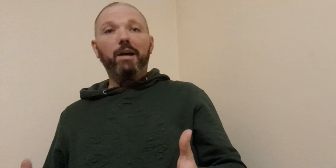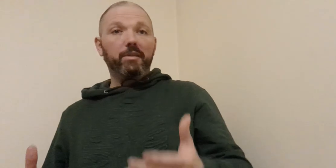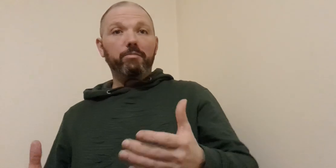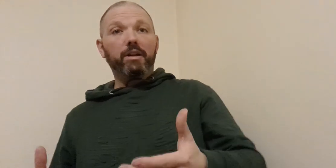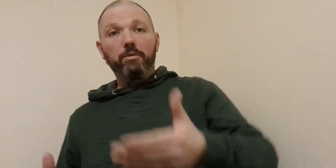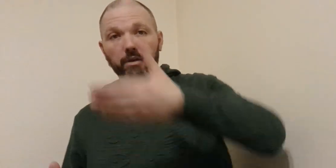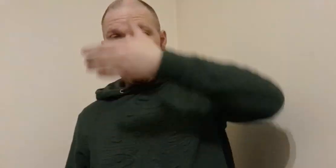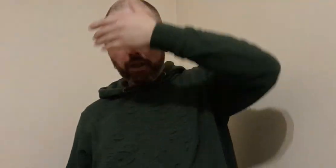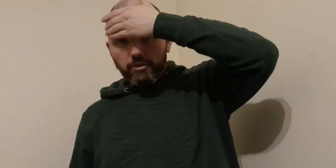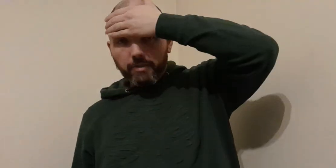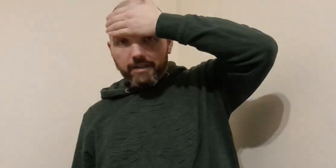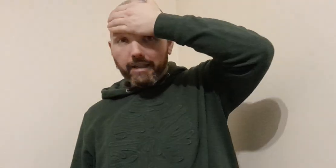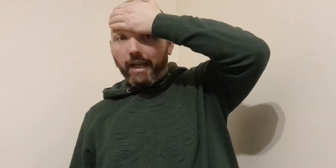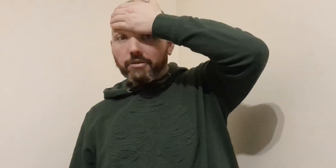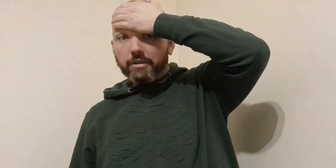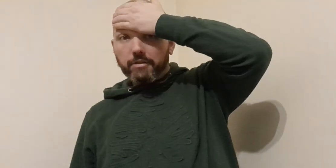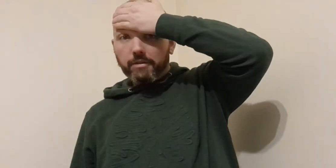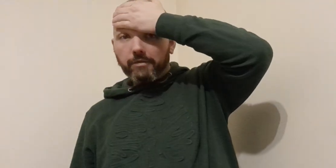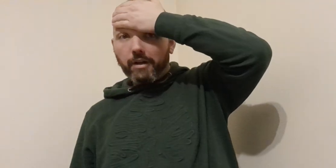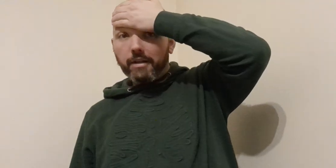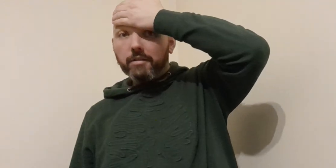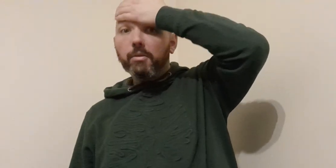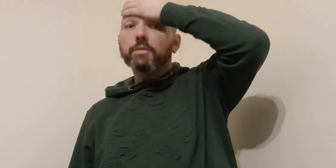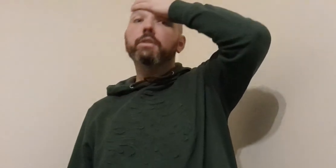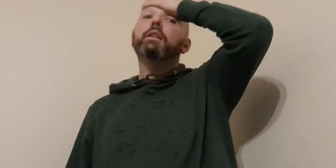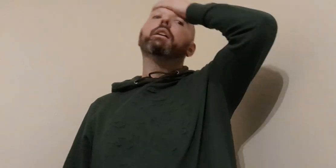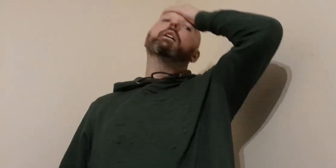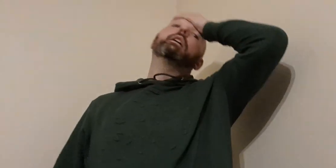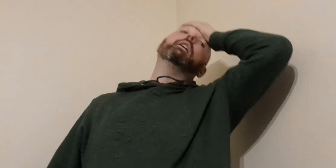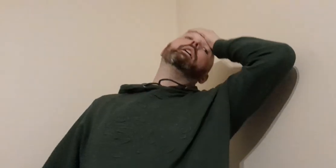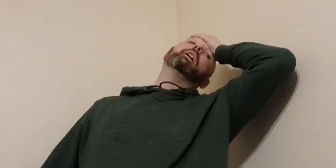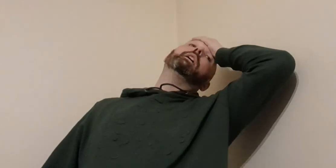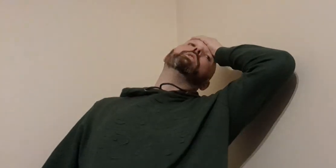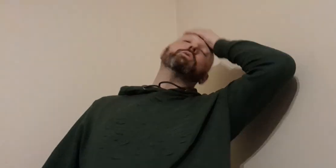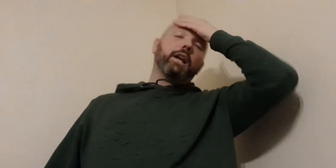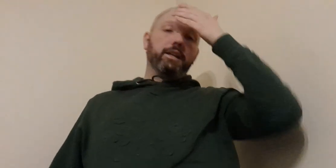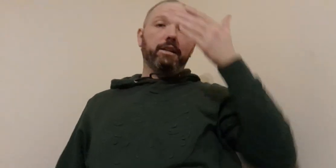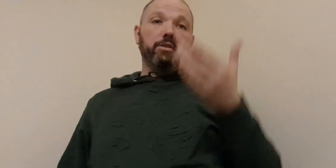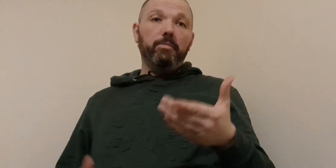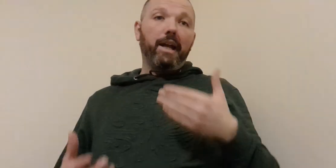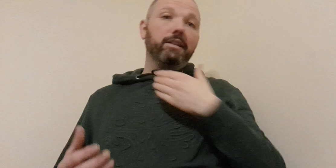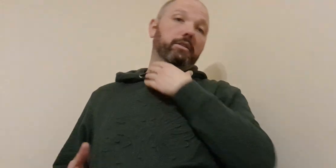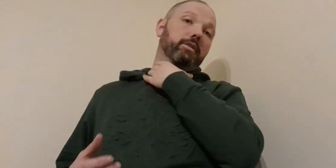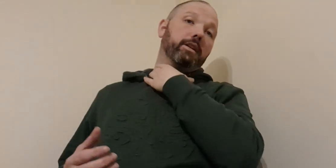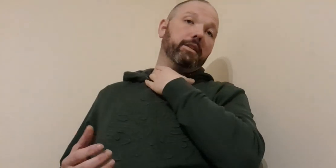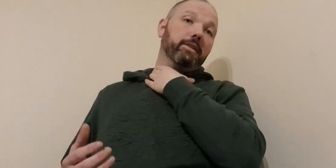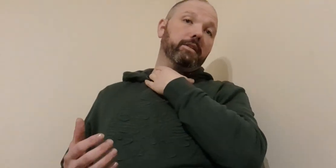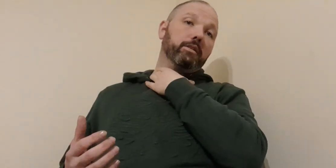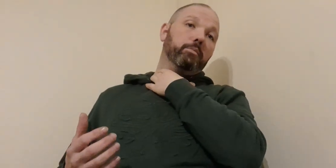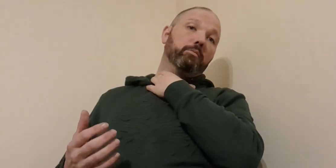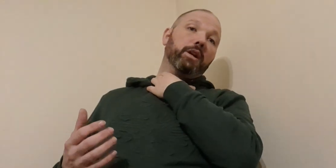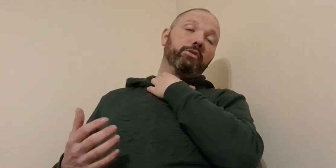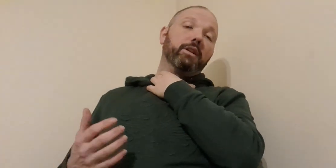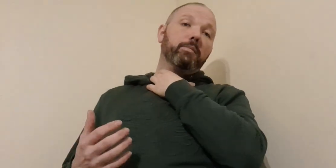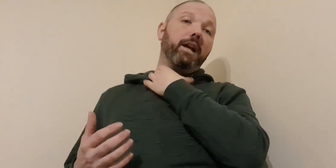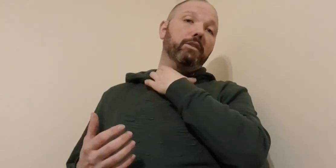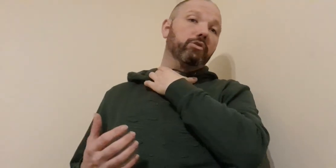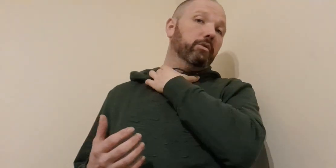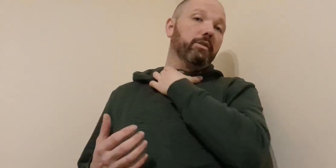mopping the brow where you basically catch like go the forehead of the person and you crank it like go back like it kind of lets like go put pressure on the back the shoulder